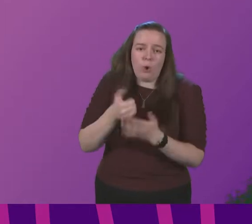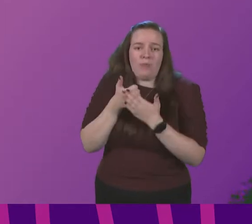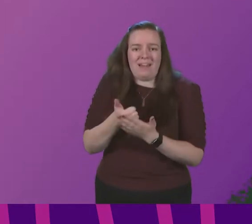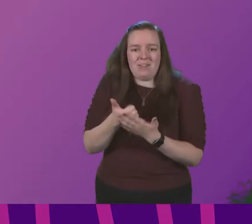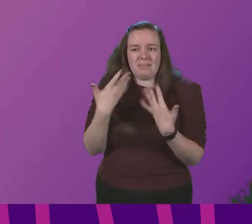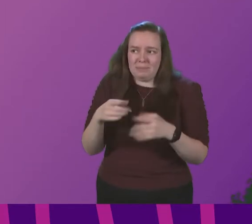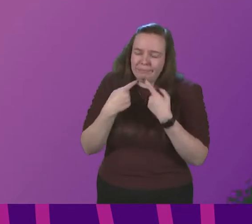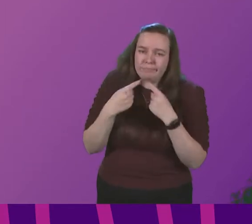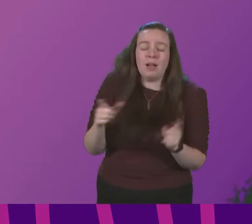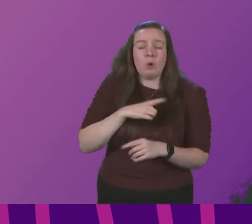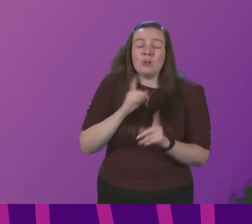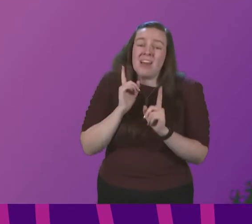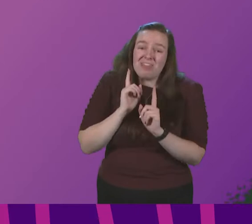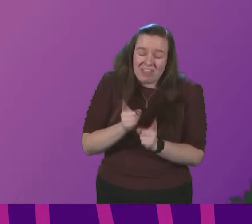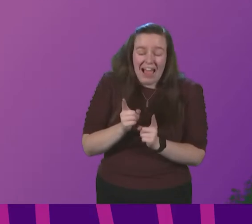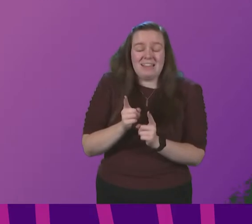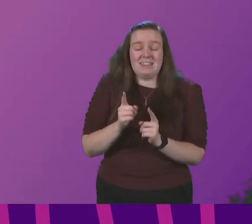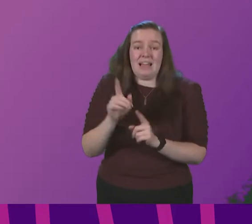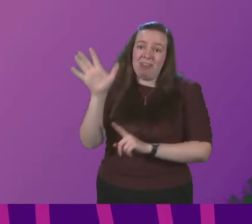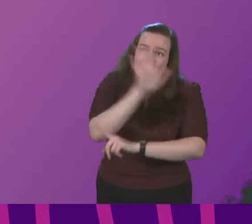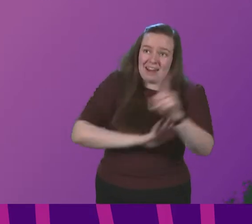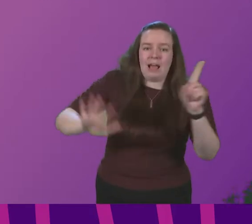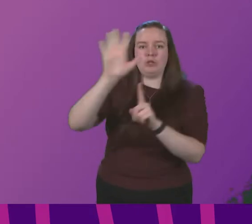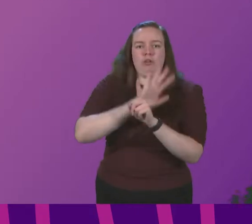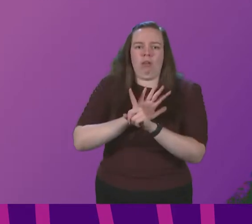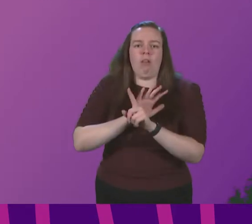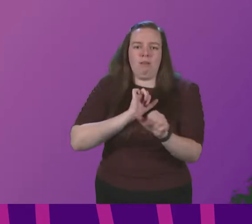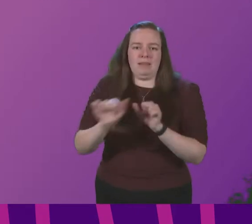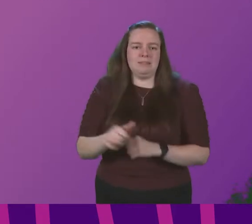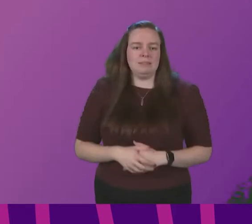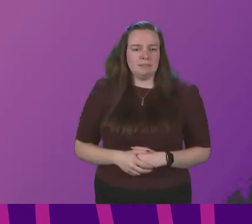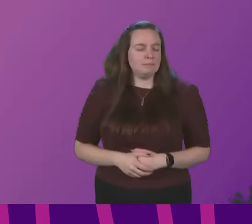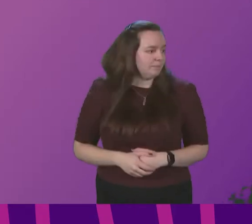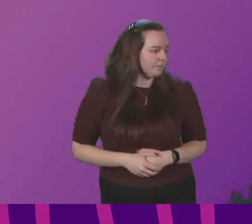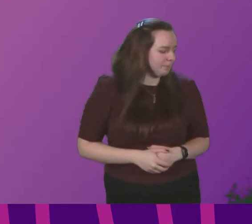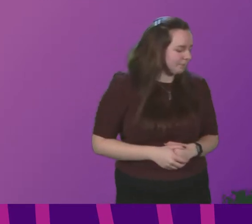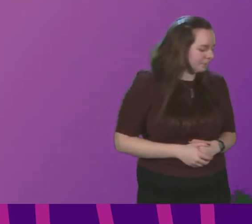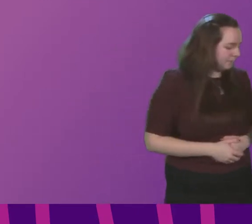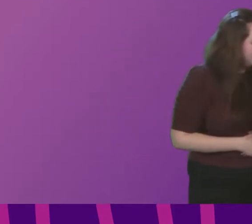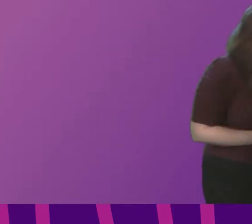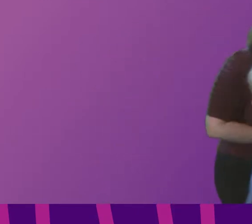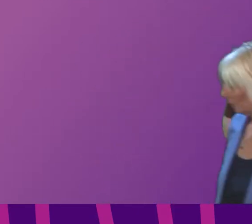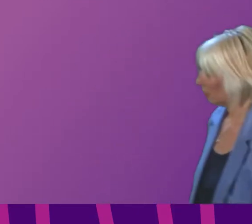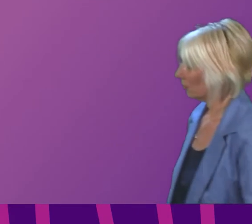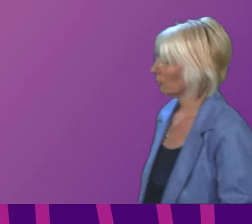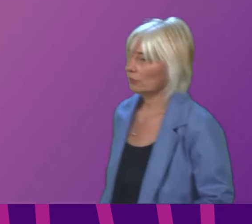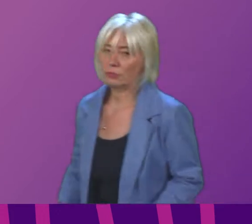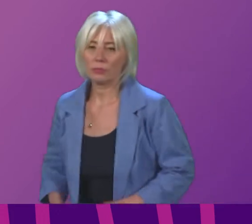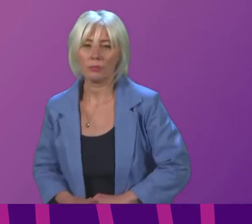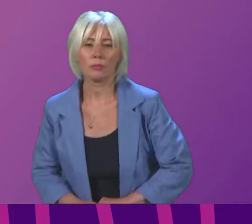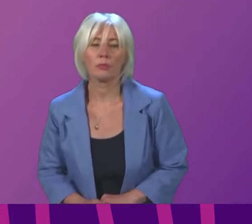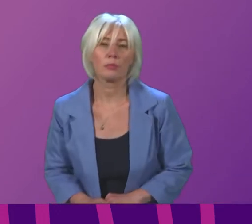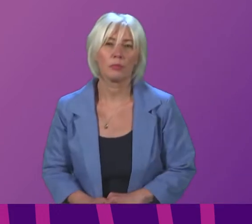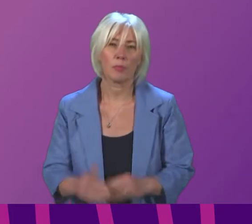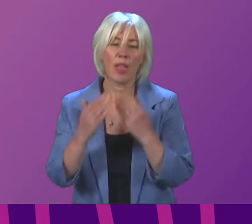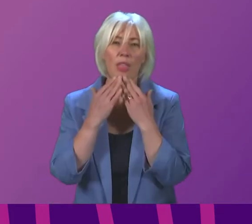we are giving because that actually is in the overall national interest Maurice Golden to be followed by Emma Harper thank you